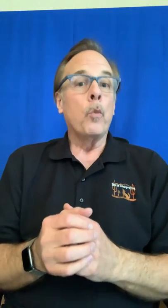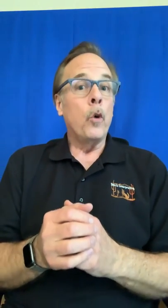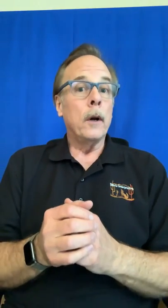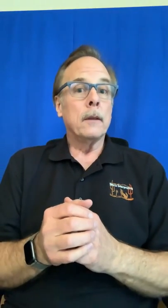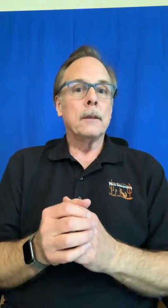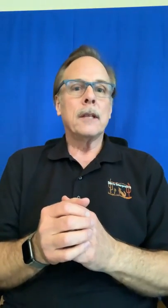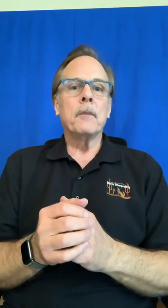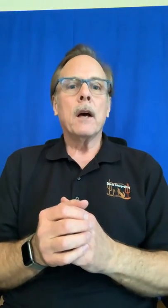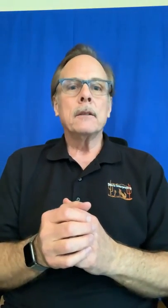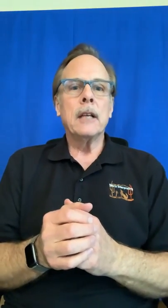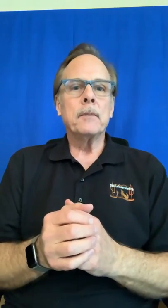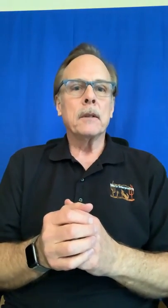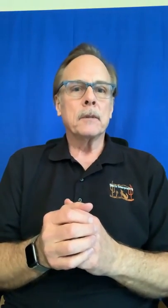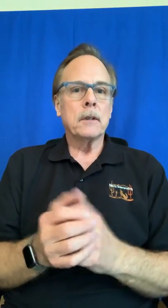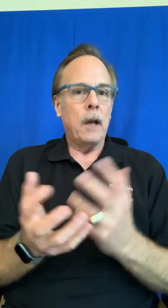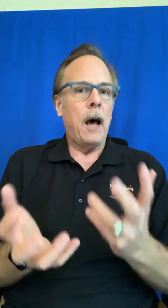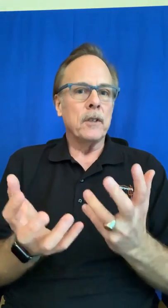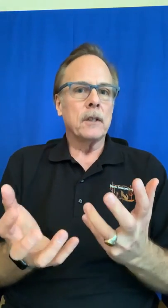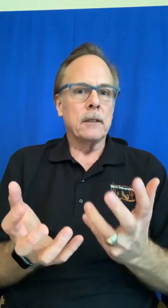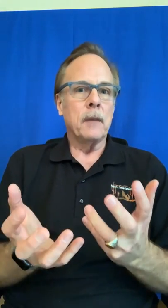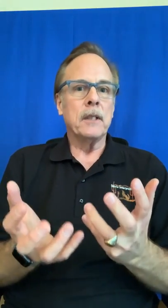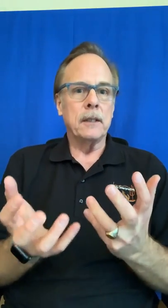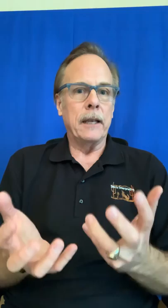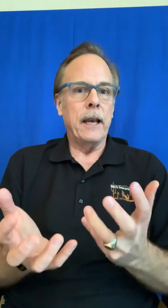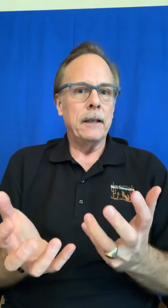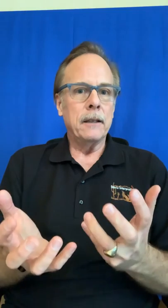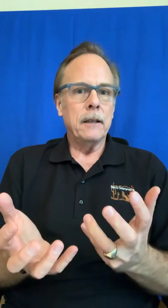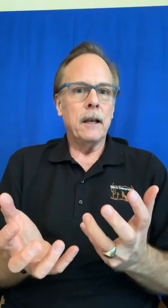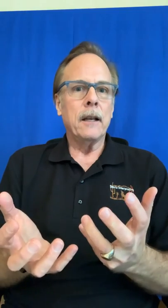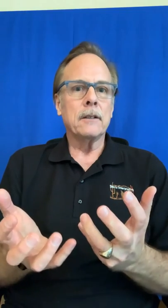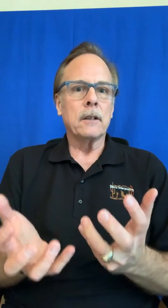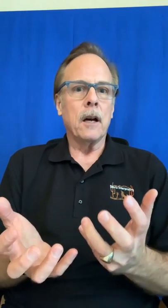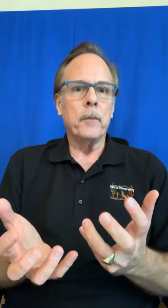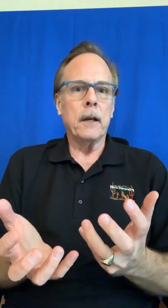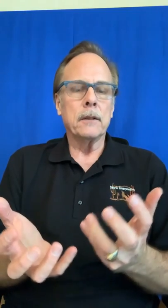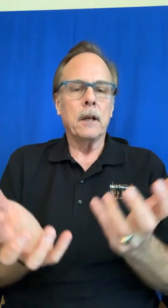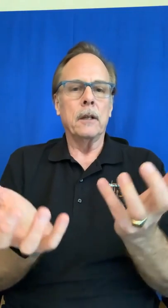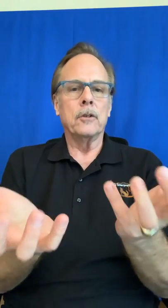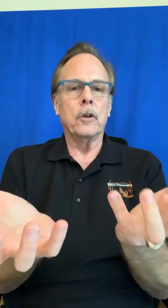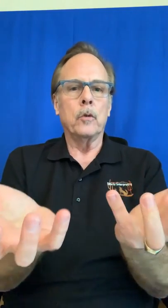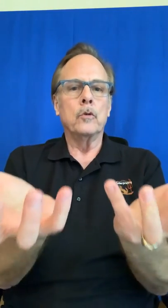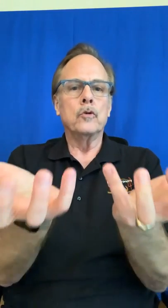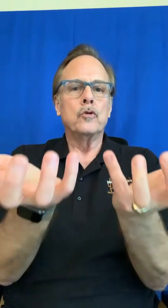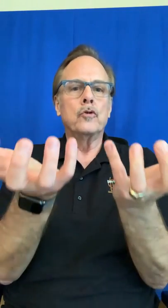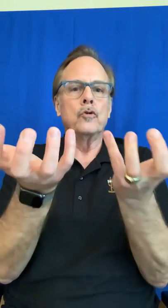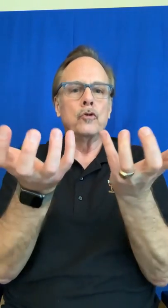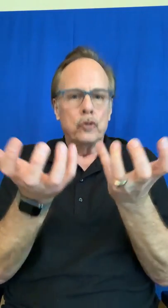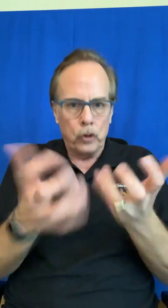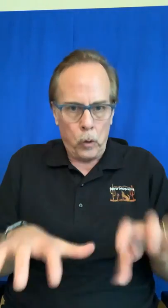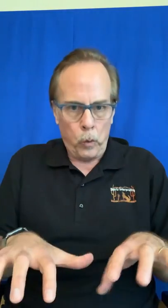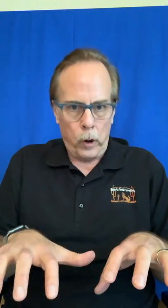want same concept it's obviously except it's negated and it's a compound sign so don't want